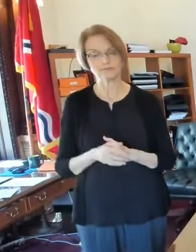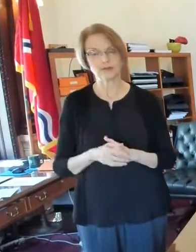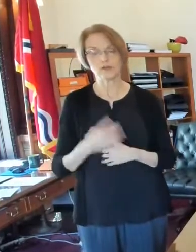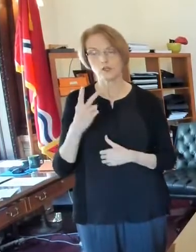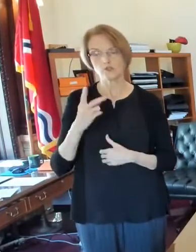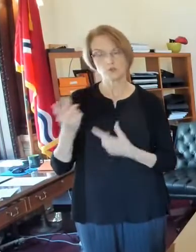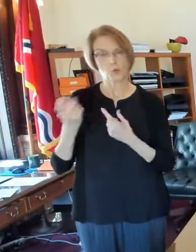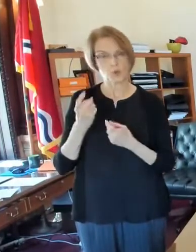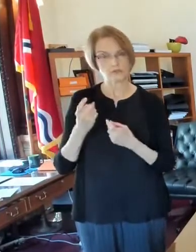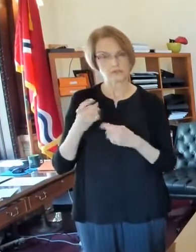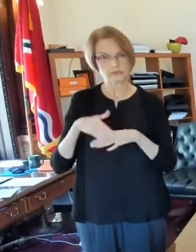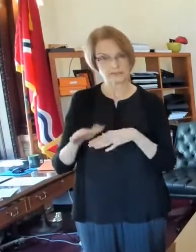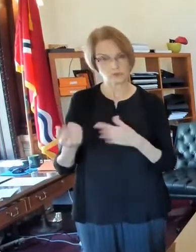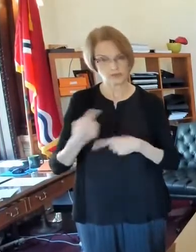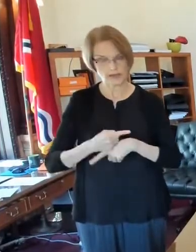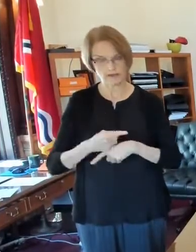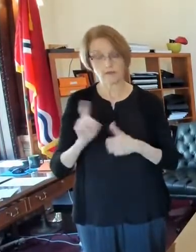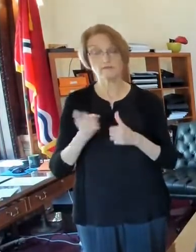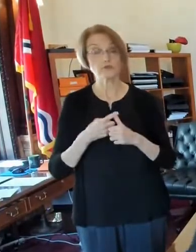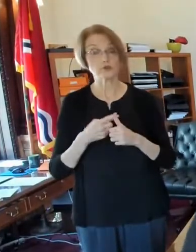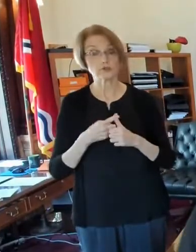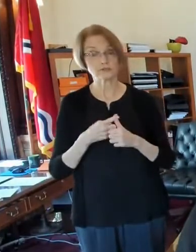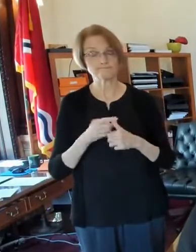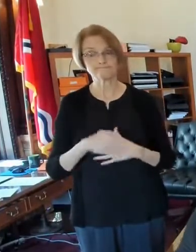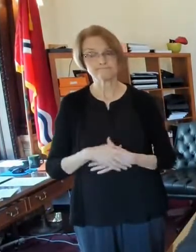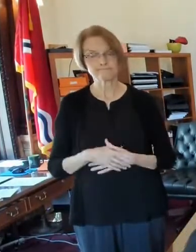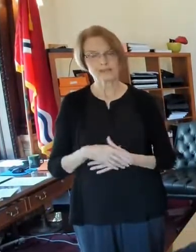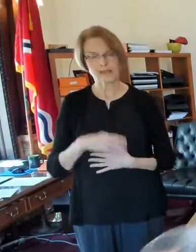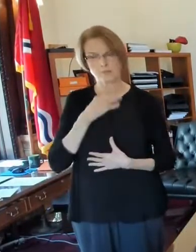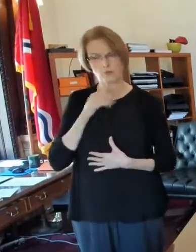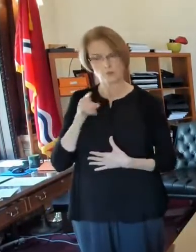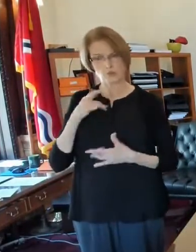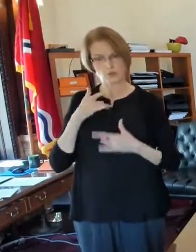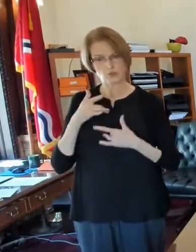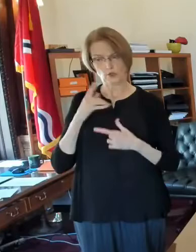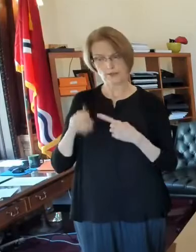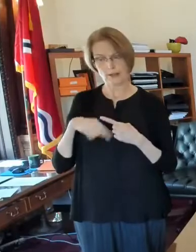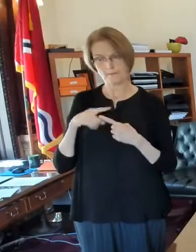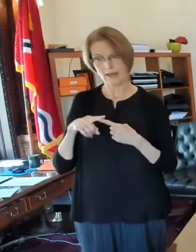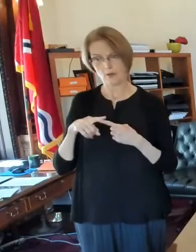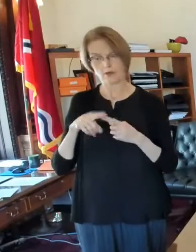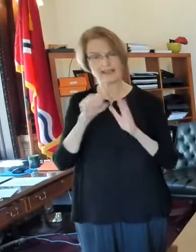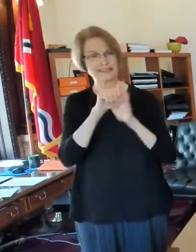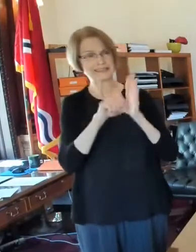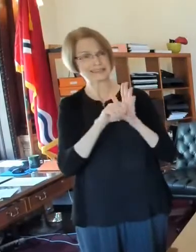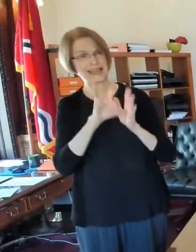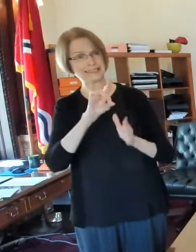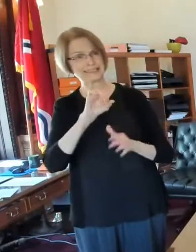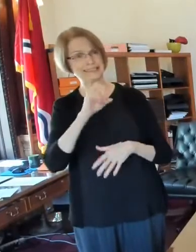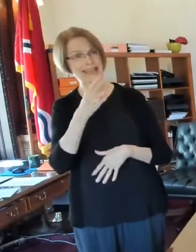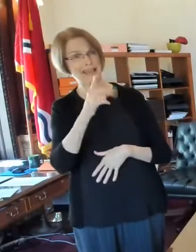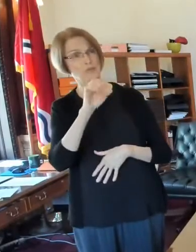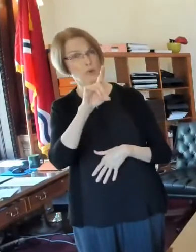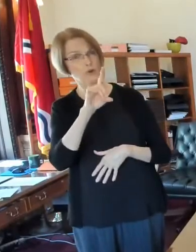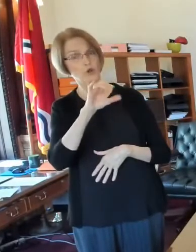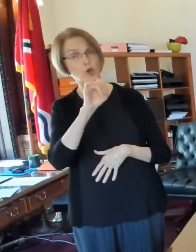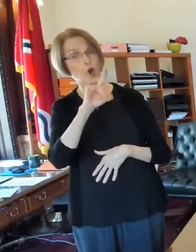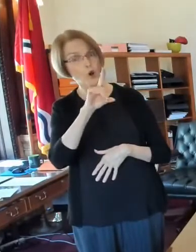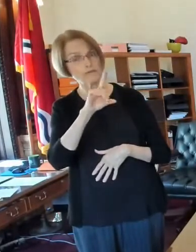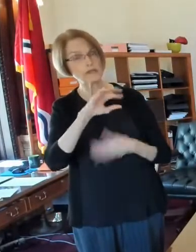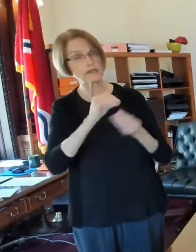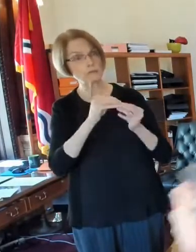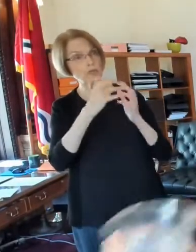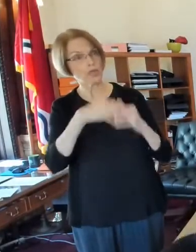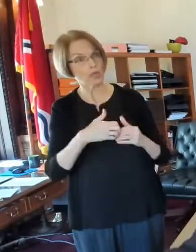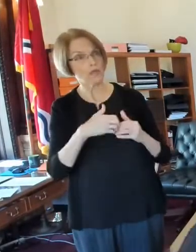submitted for today. Mayor first, are you concerned about the state's dashboard being down yet another day? Should